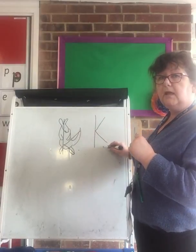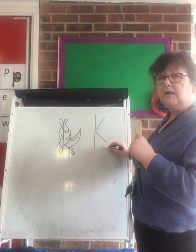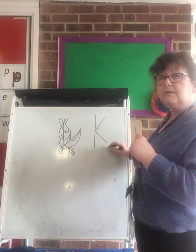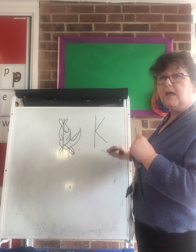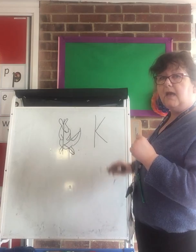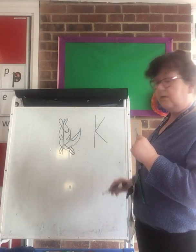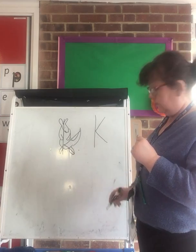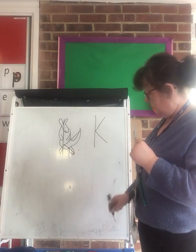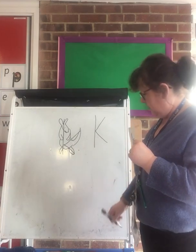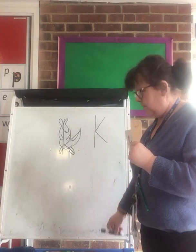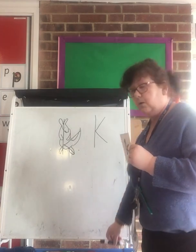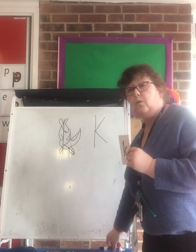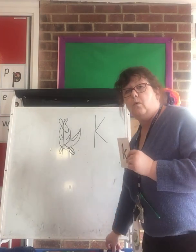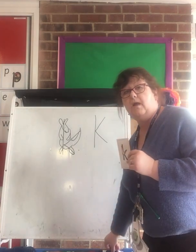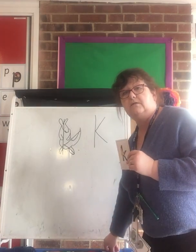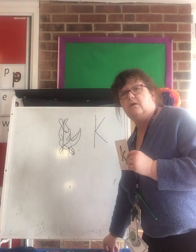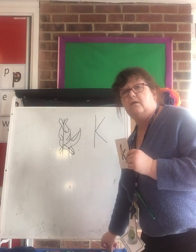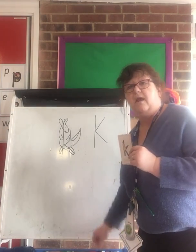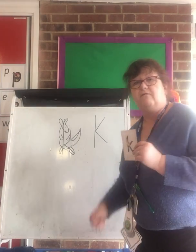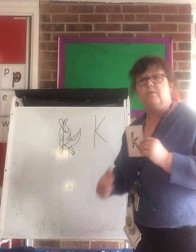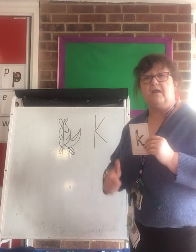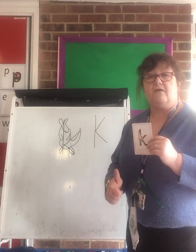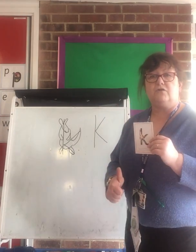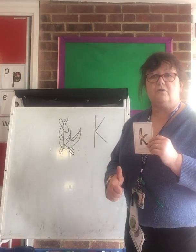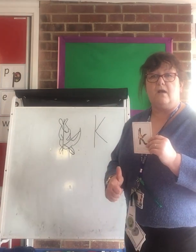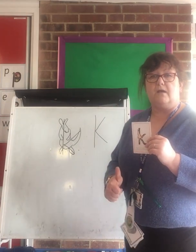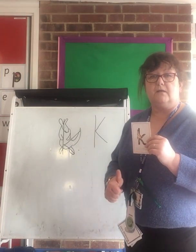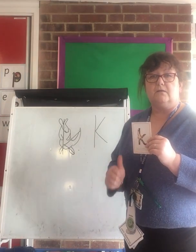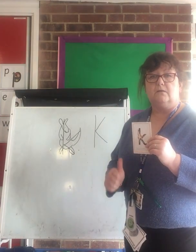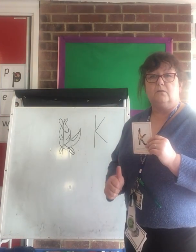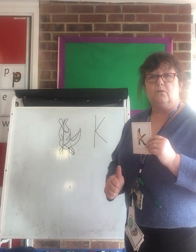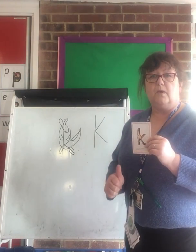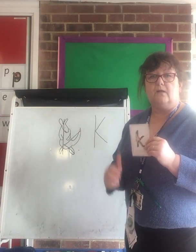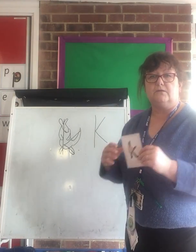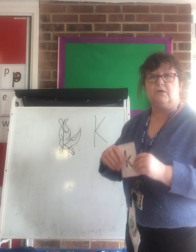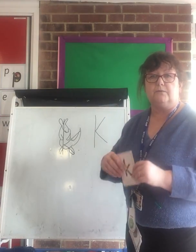kick down for Well done. Everybody have a try. Well done.